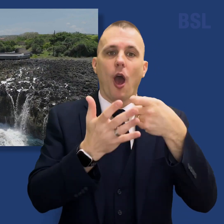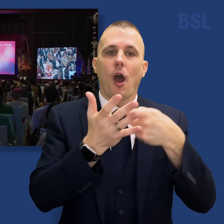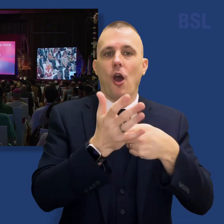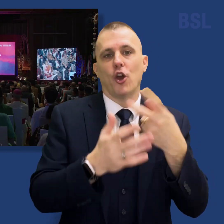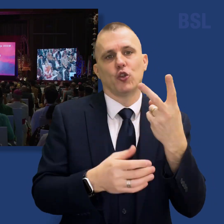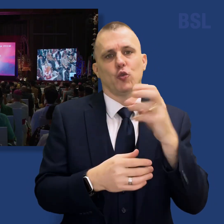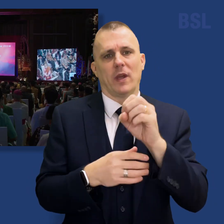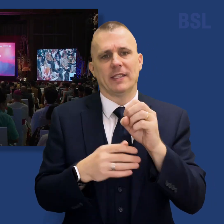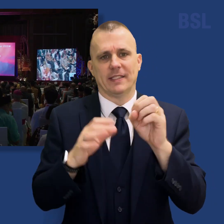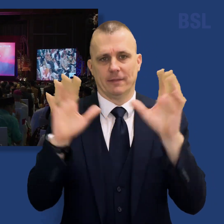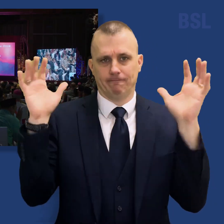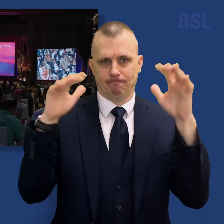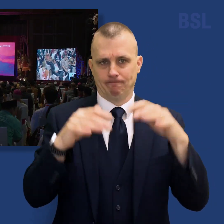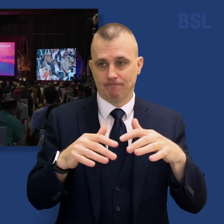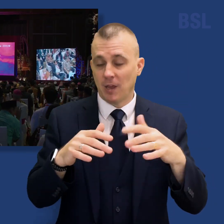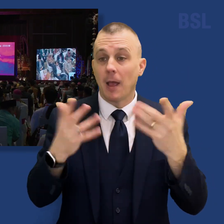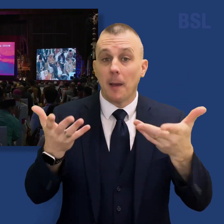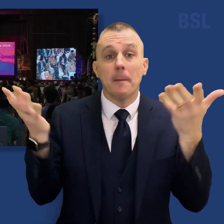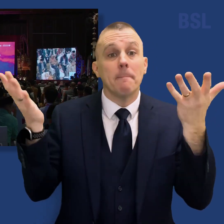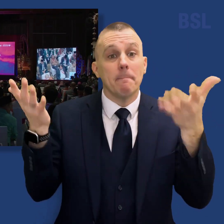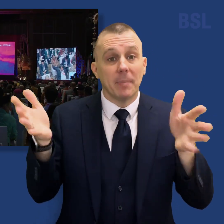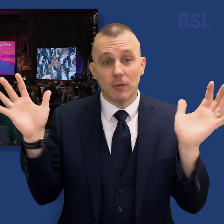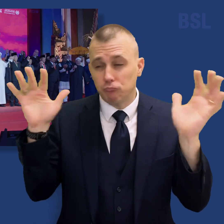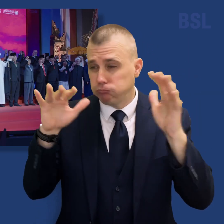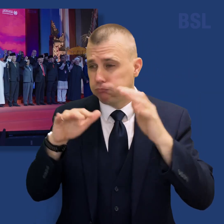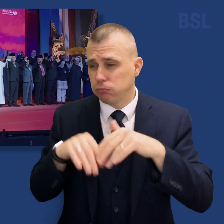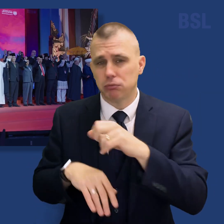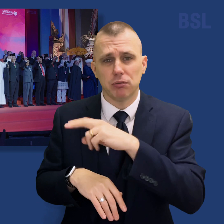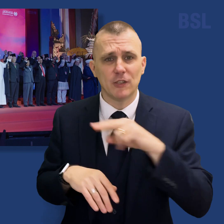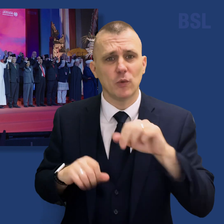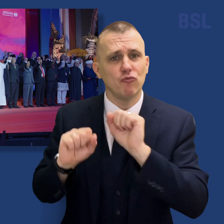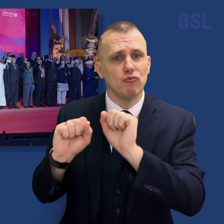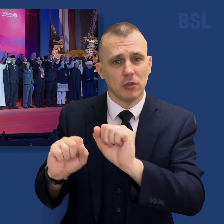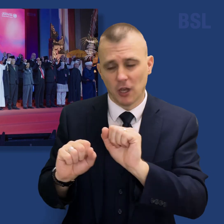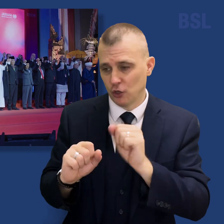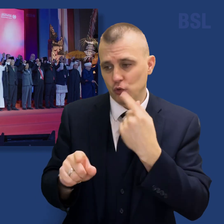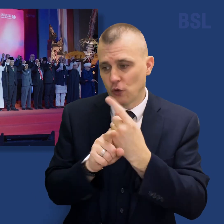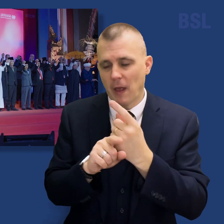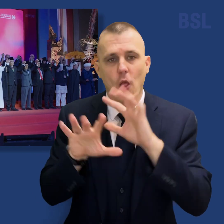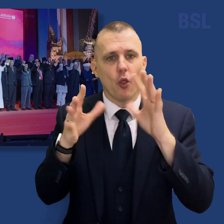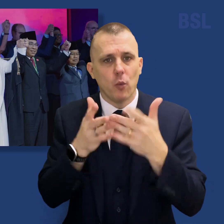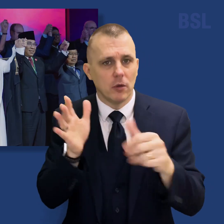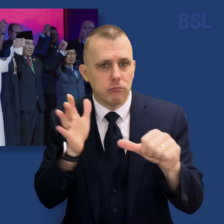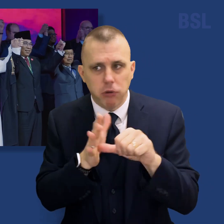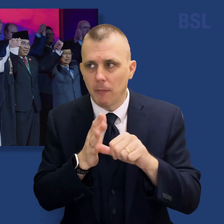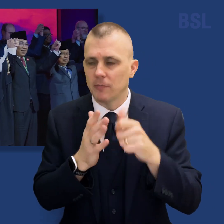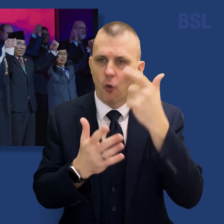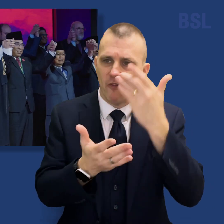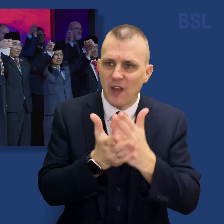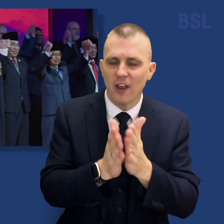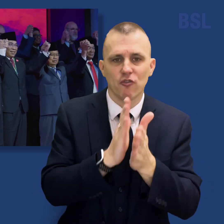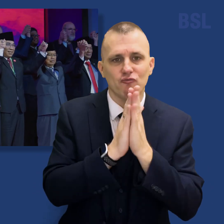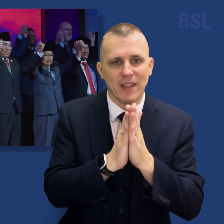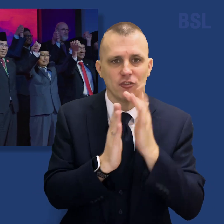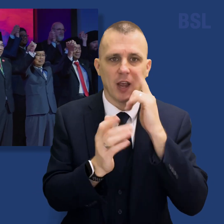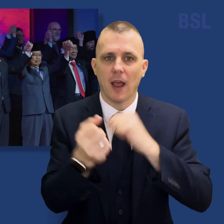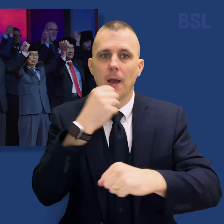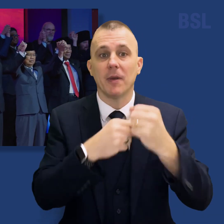Forum of Religion convened in Indonesia to discuss the world's most pressing problems and how faith or religion can be a catalyst for